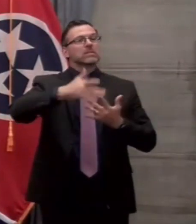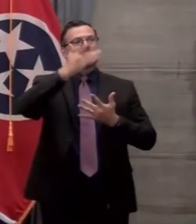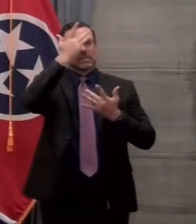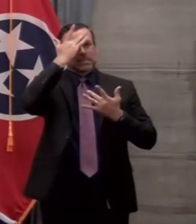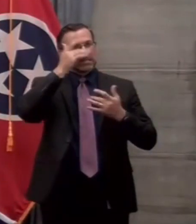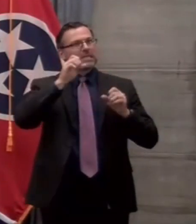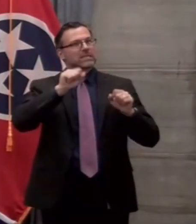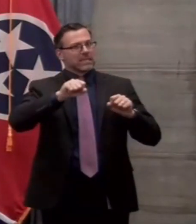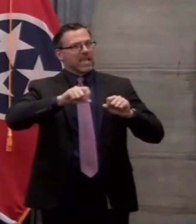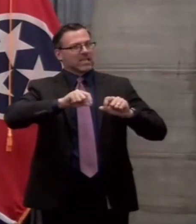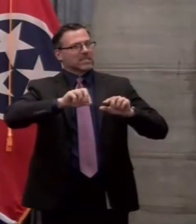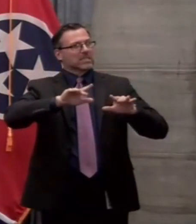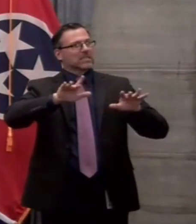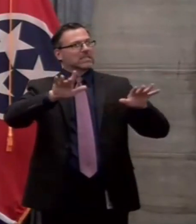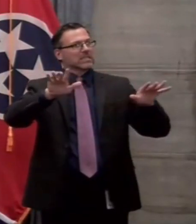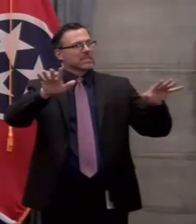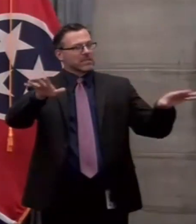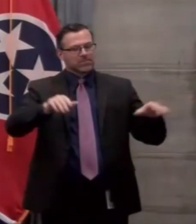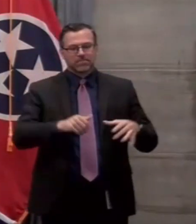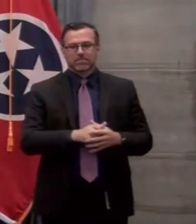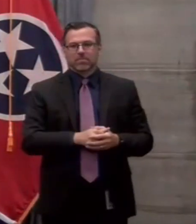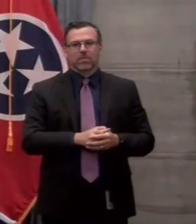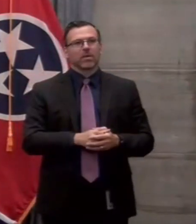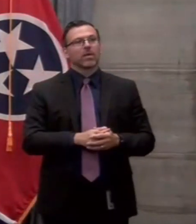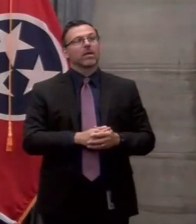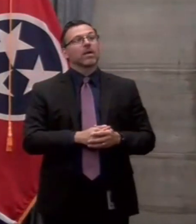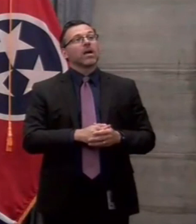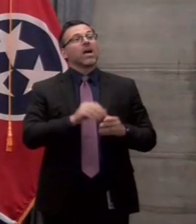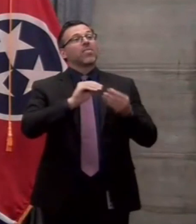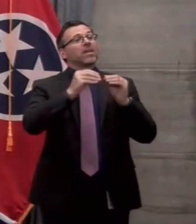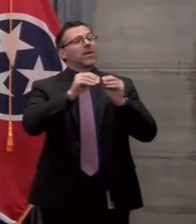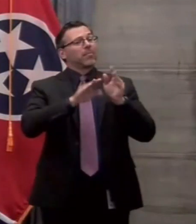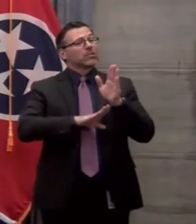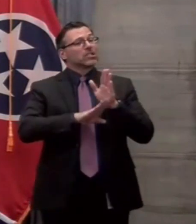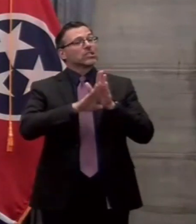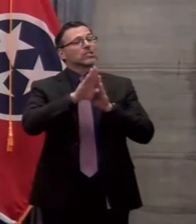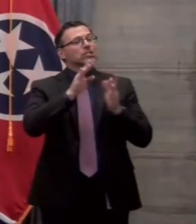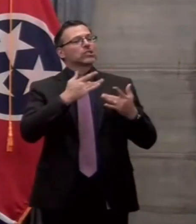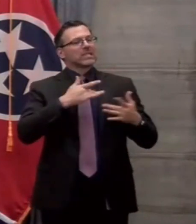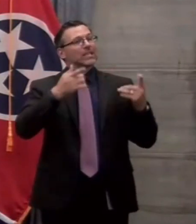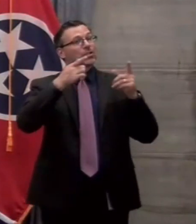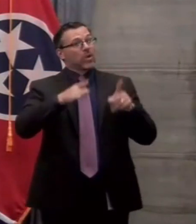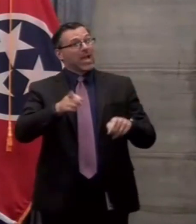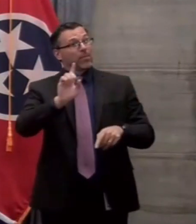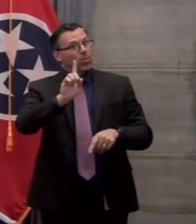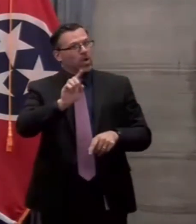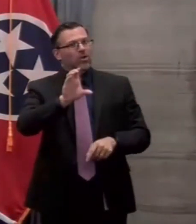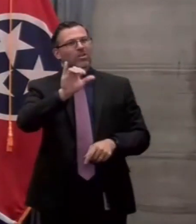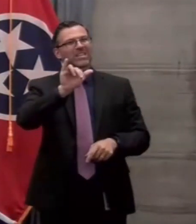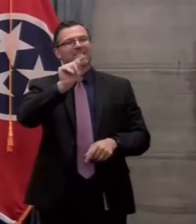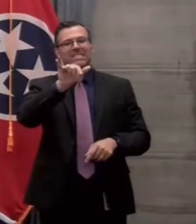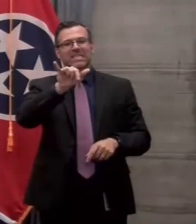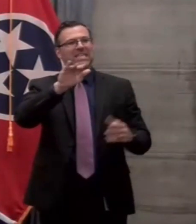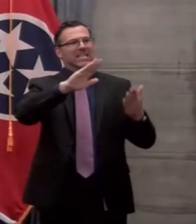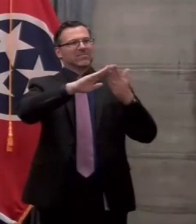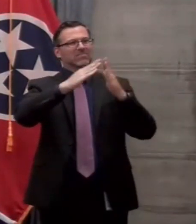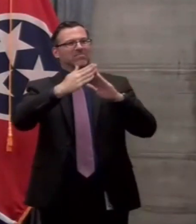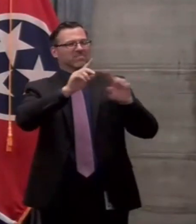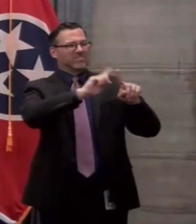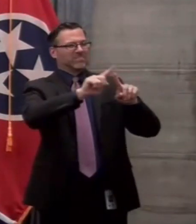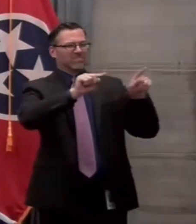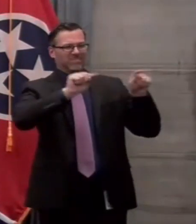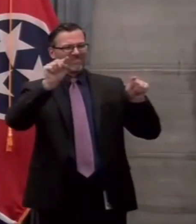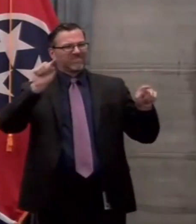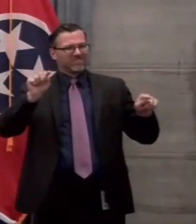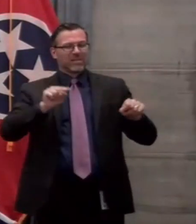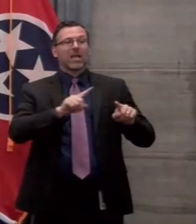These numbers have been largely concentrated in our metro areas, and that makes sense because of the population density, but we're also